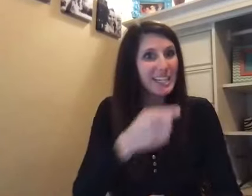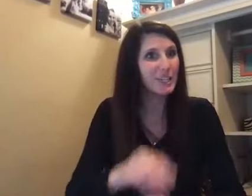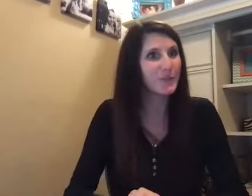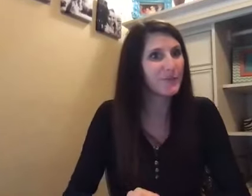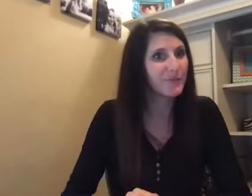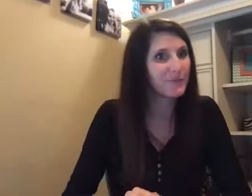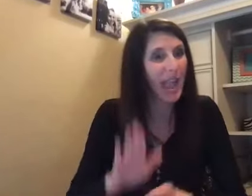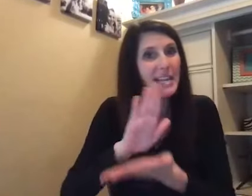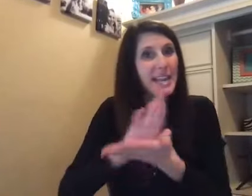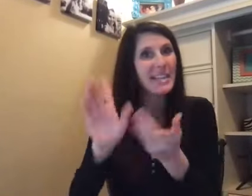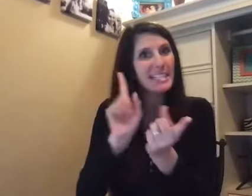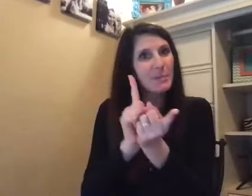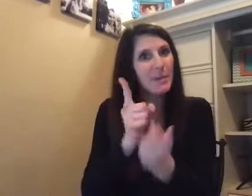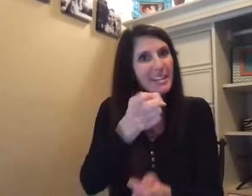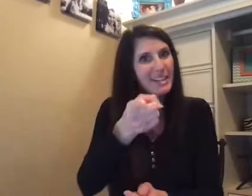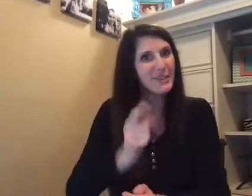you. Nice to meet you.